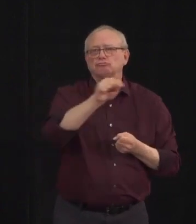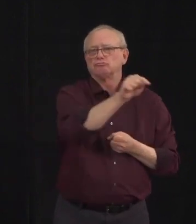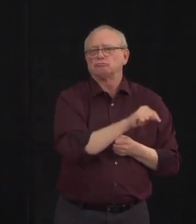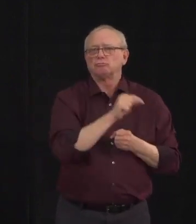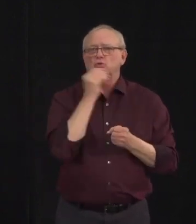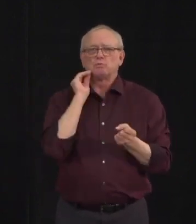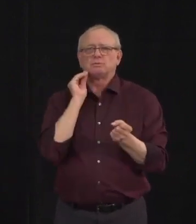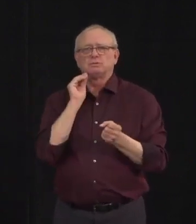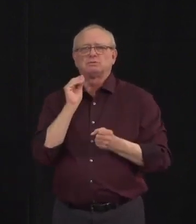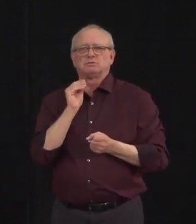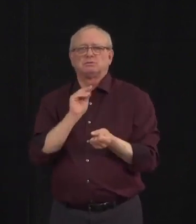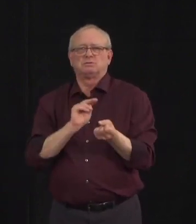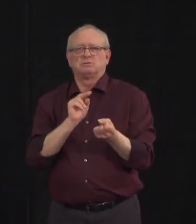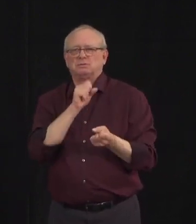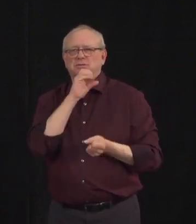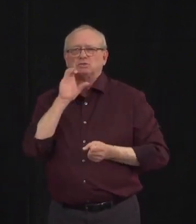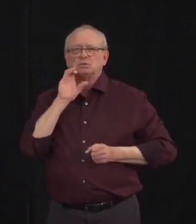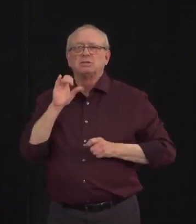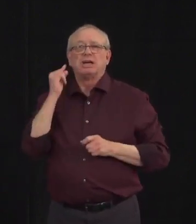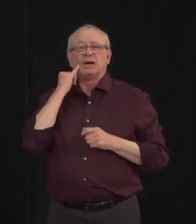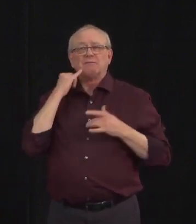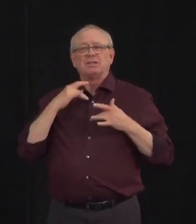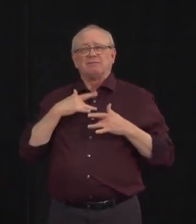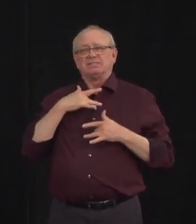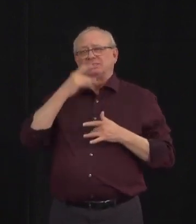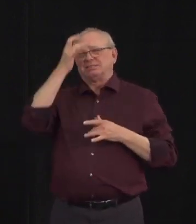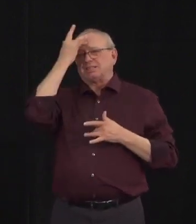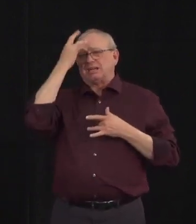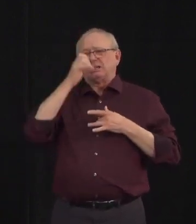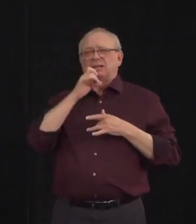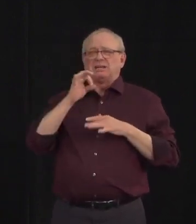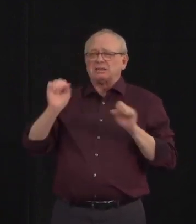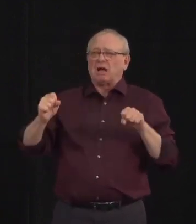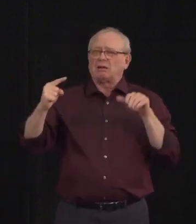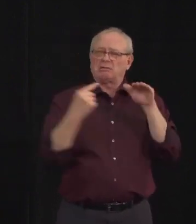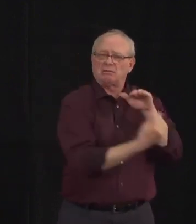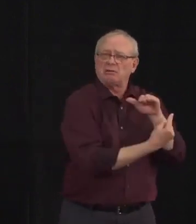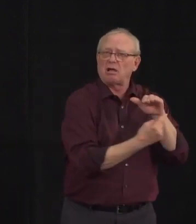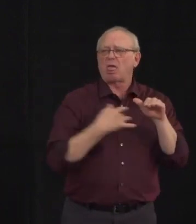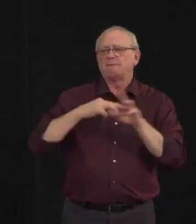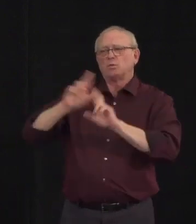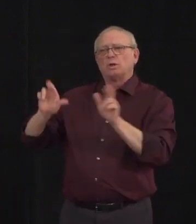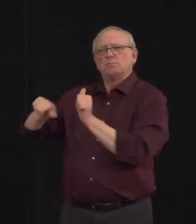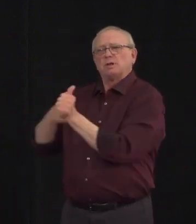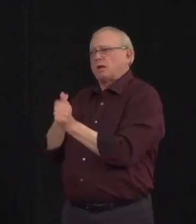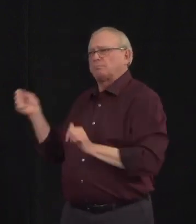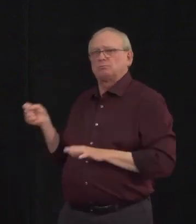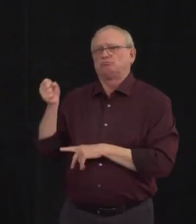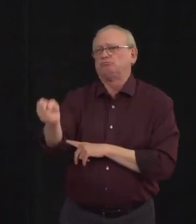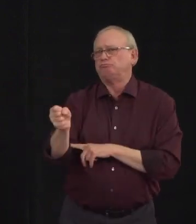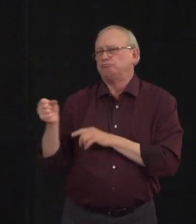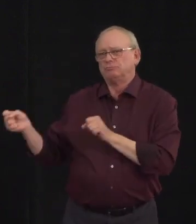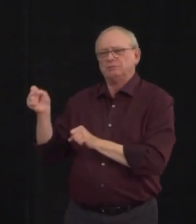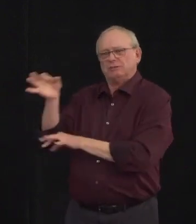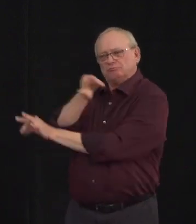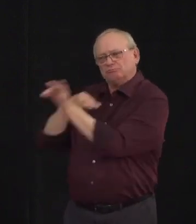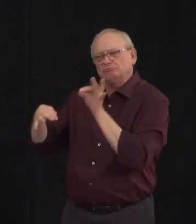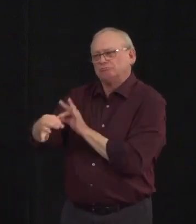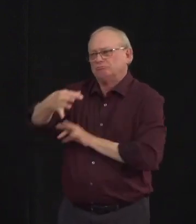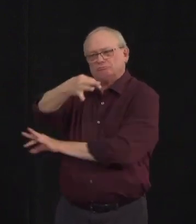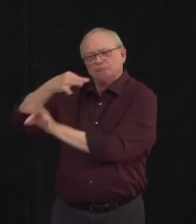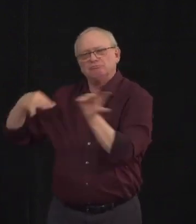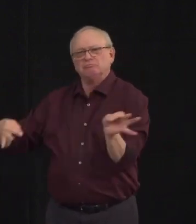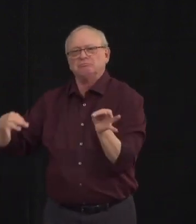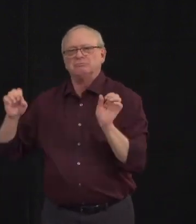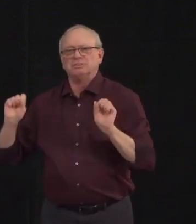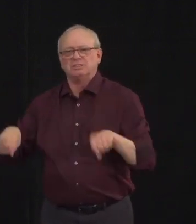are sick or self-isolating. Now I should note this new funding announced today is on top of the previously announced funding to increase